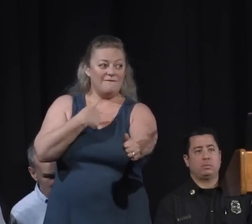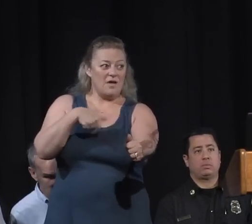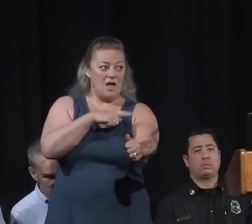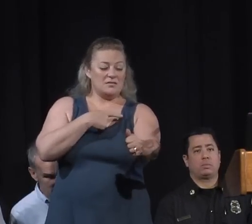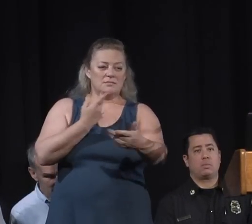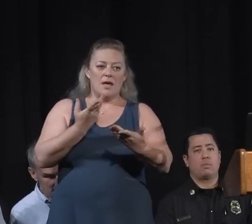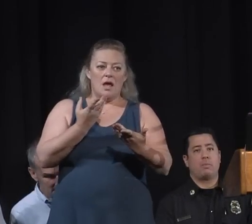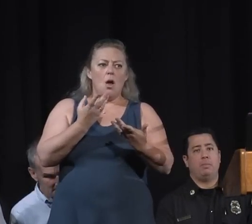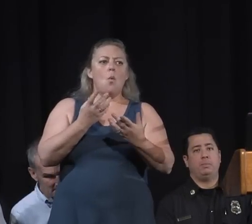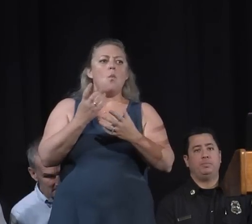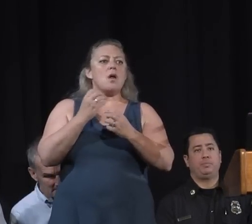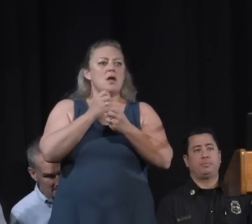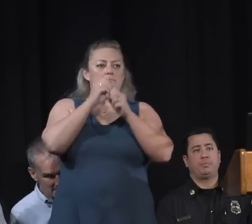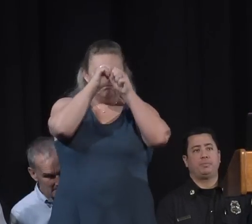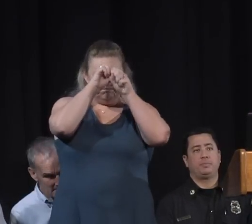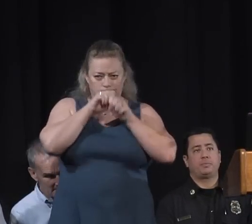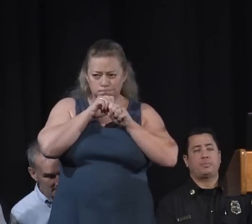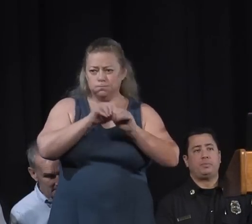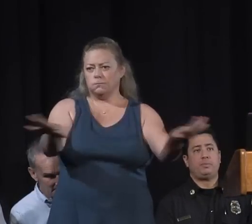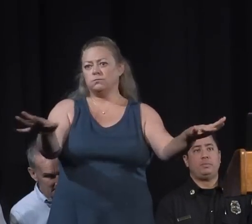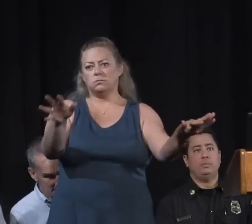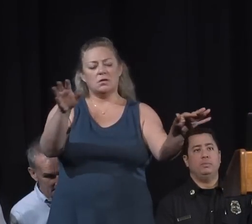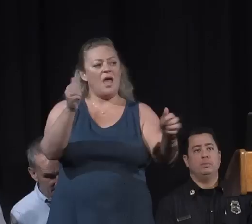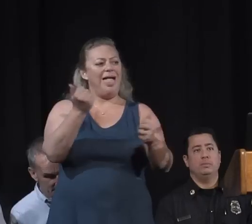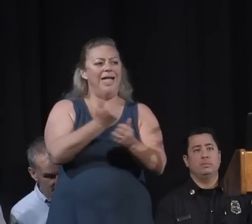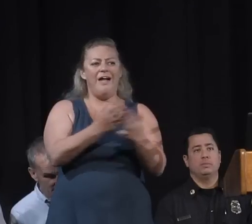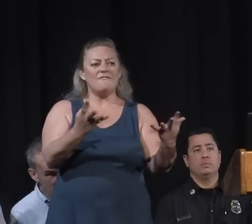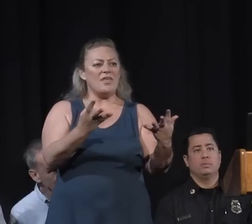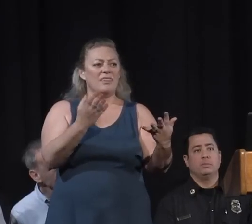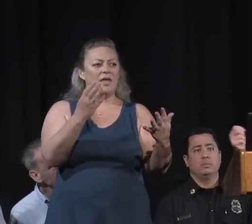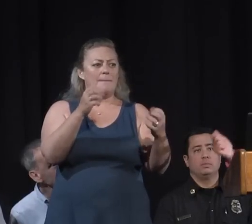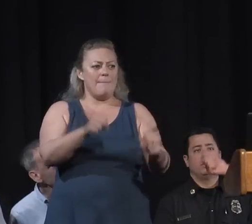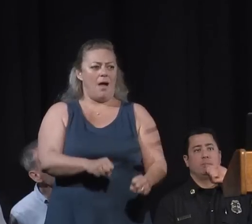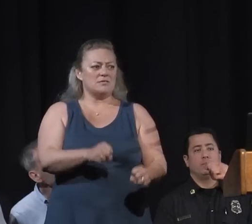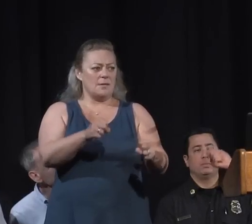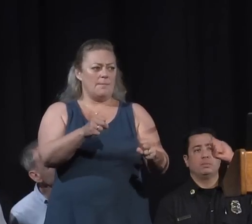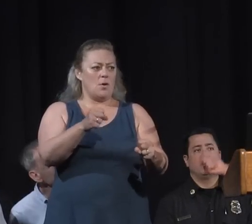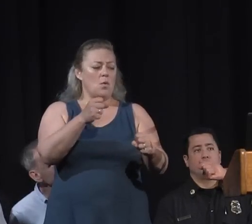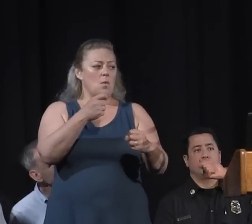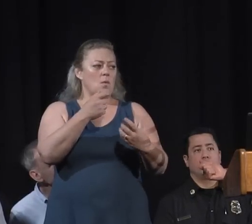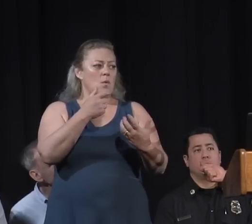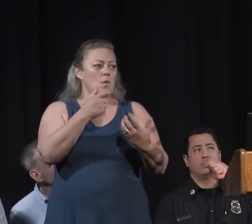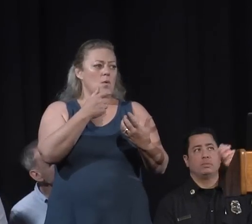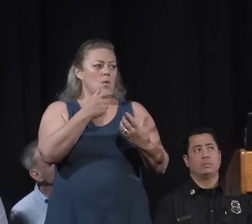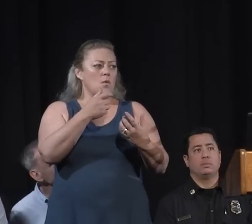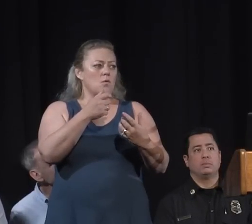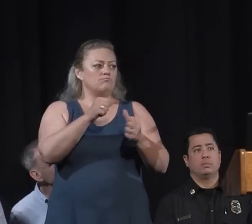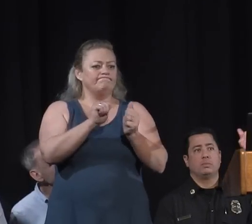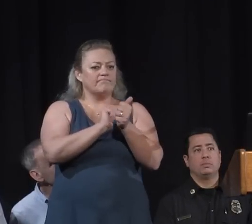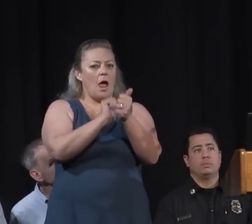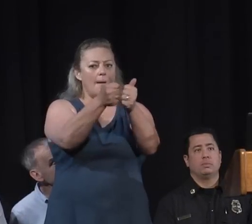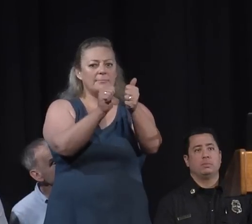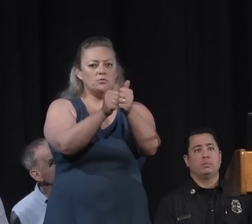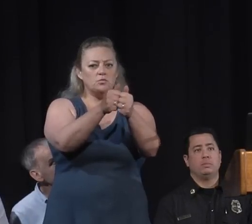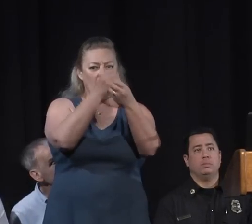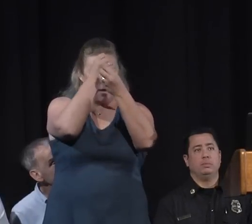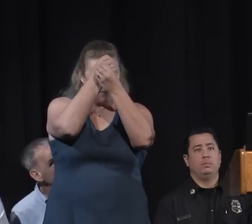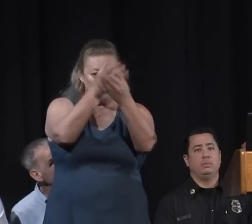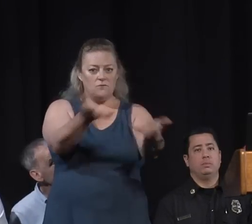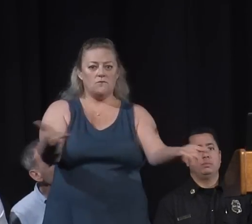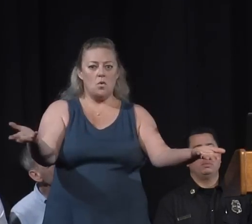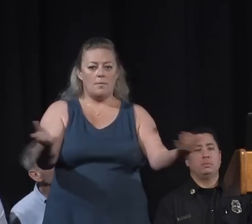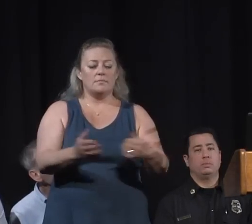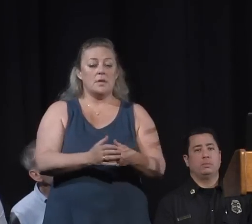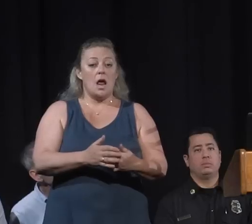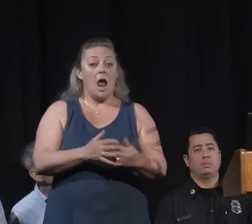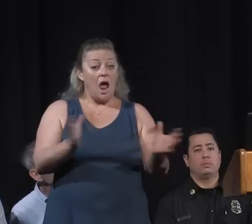recognize that. We're going to do everything we can to keep you informed. The city's done a great job here pulling this together. I urge